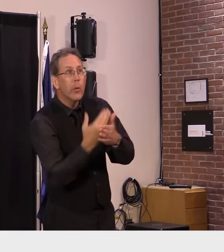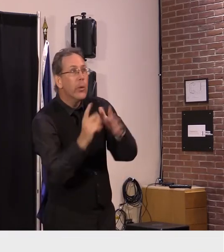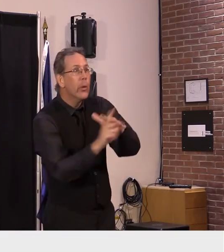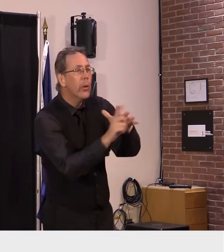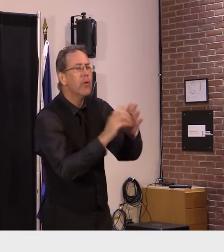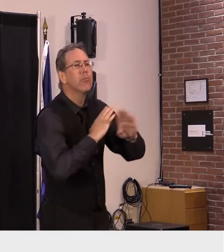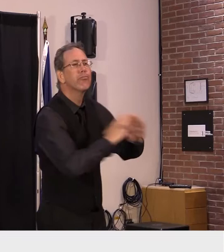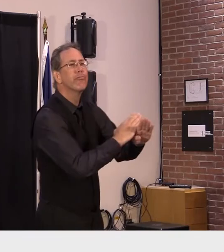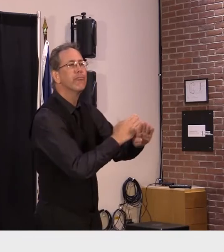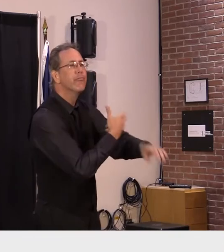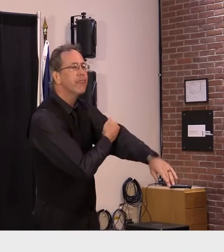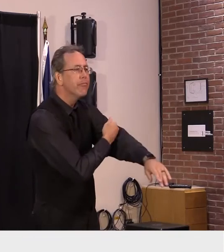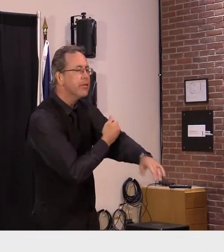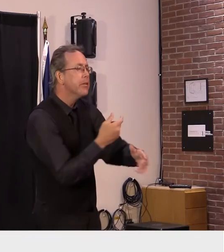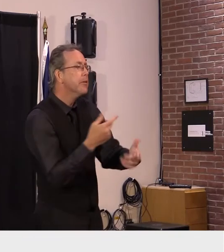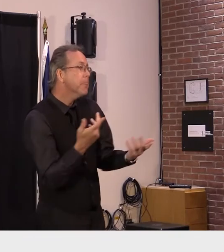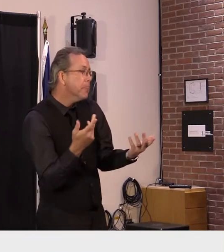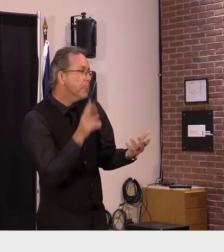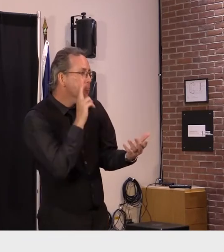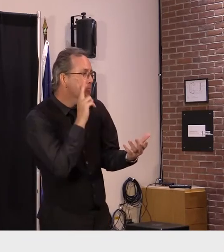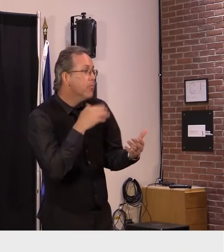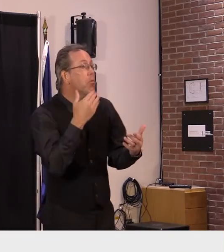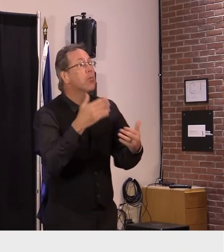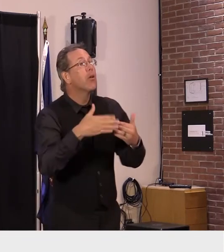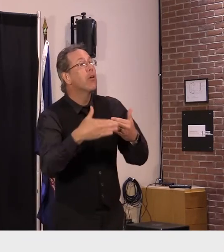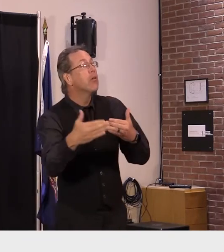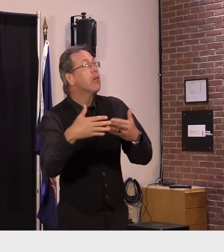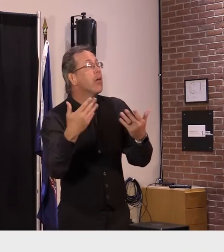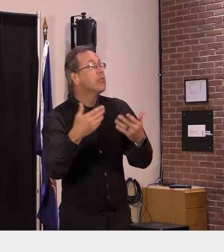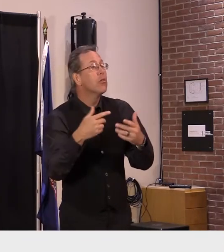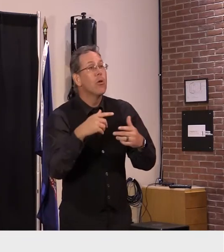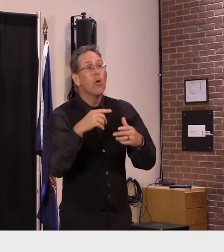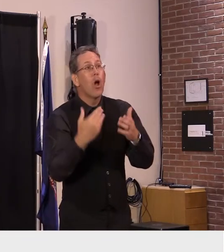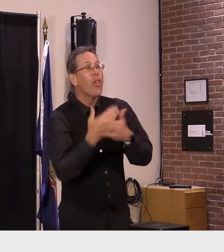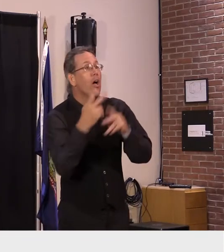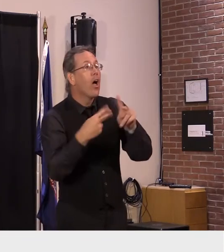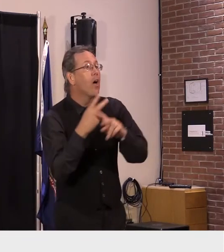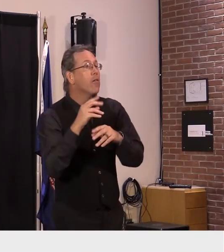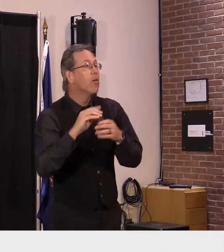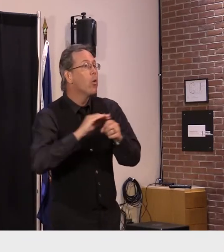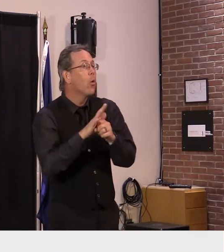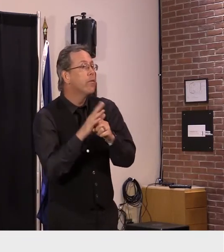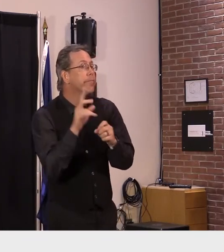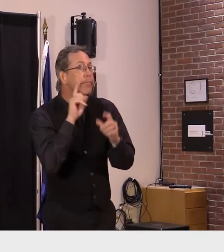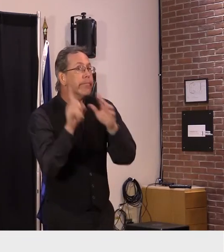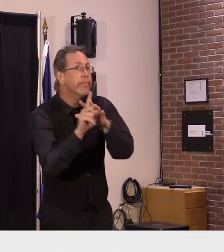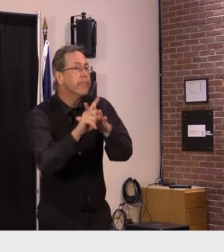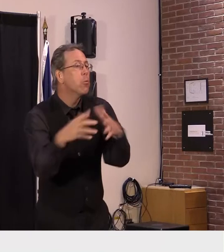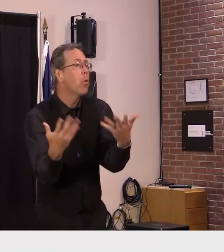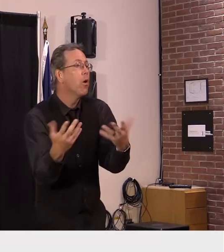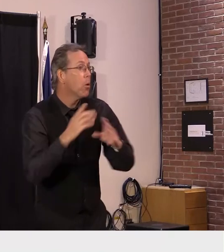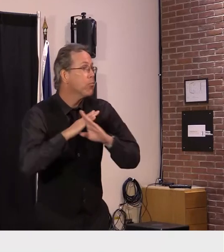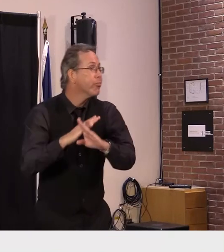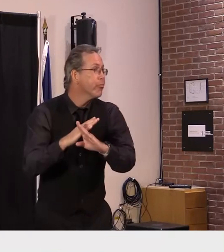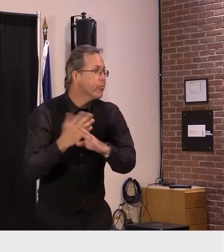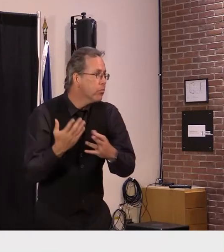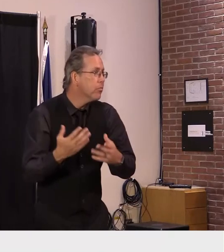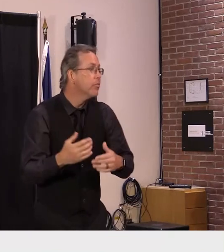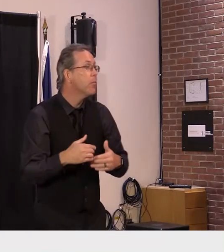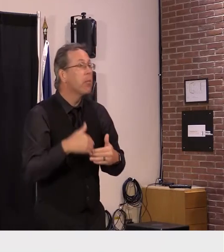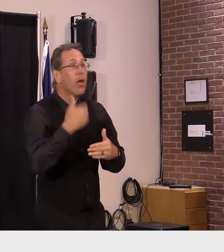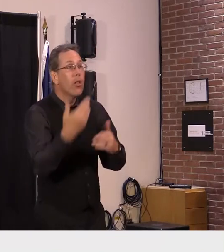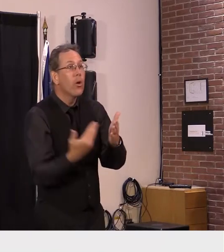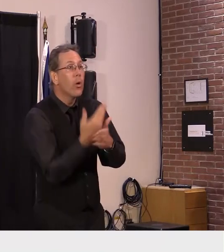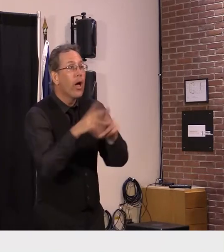also versions as late as omicron so that the ability of the next variant to have what we call